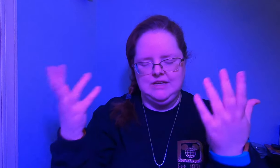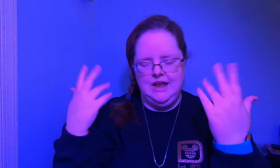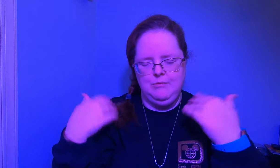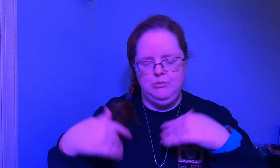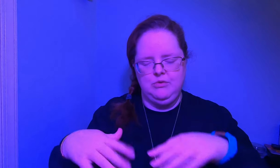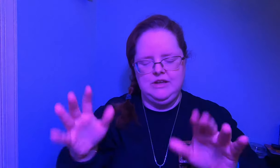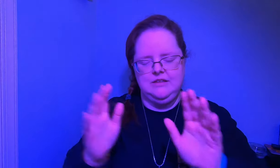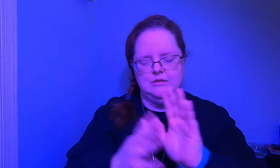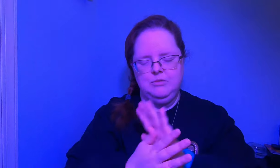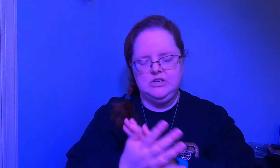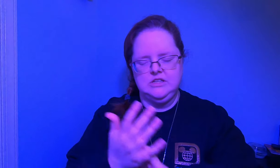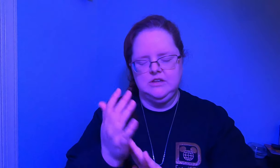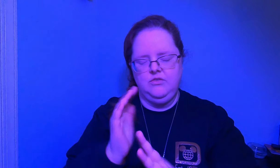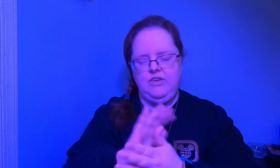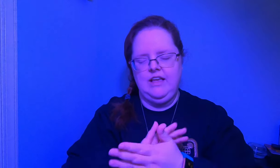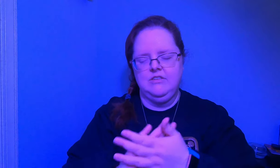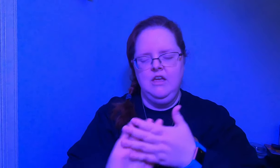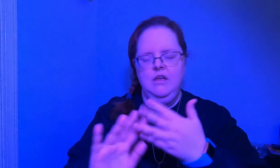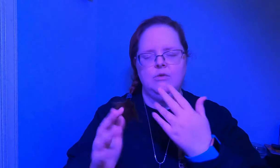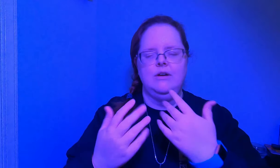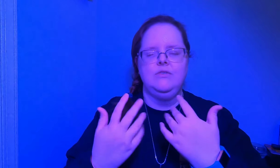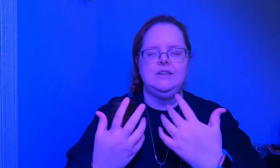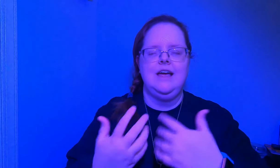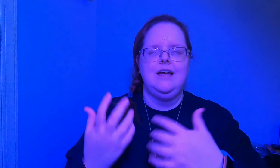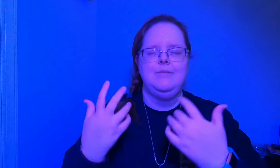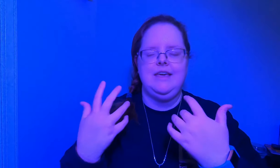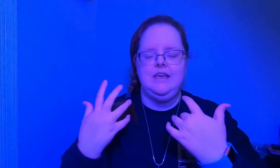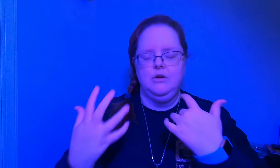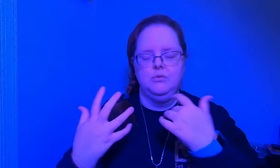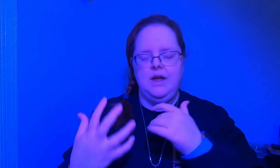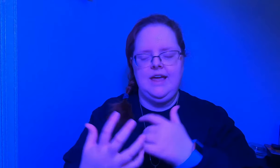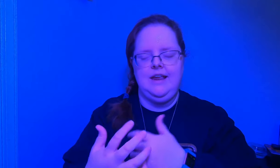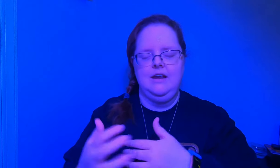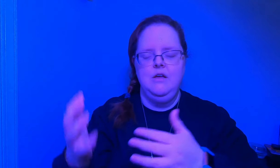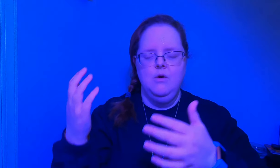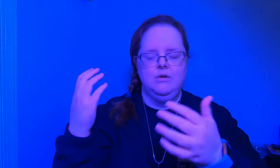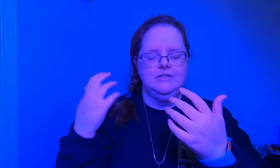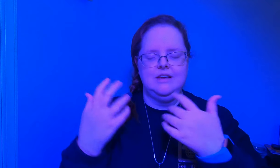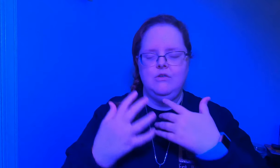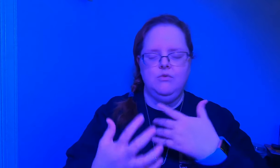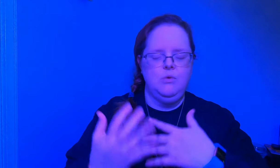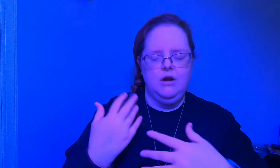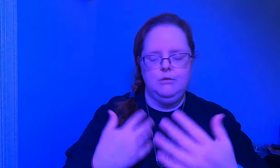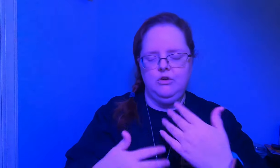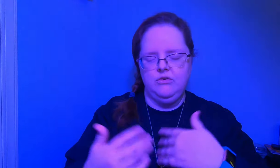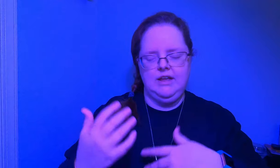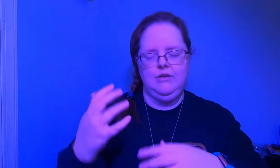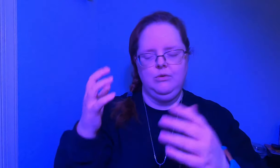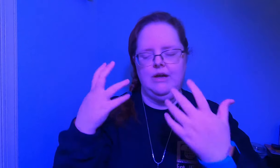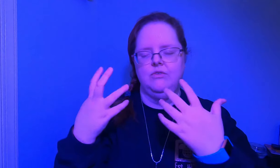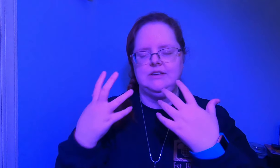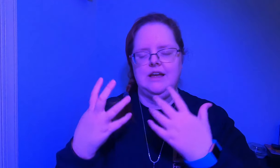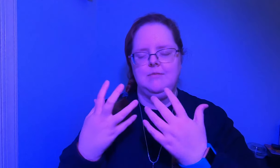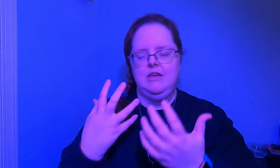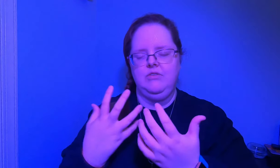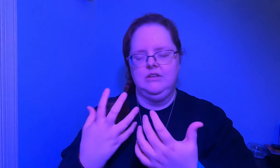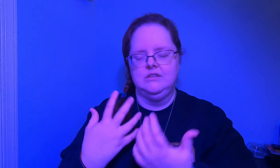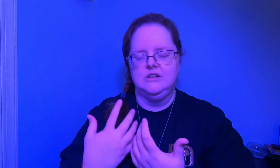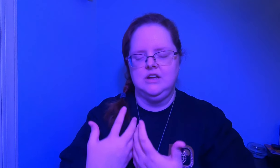time the breeze brushes their face through every time they hear rain or the sound of water moving through every time they feel sunshine